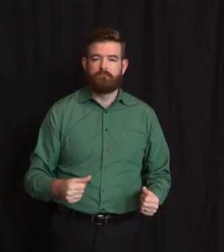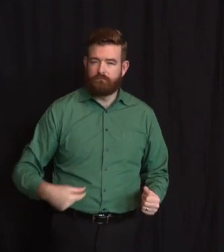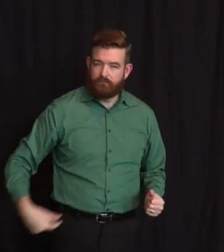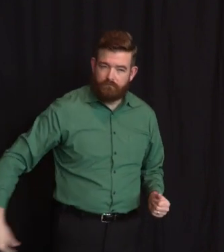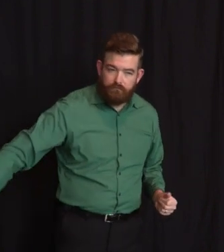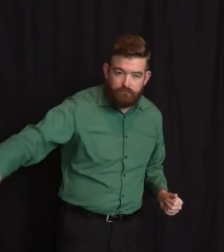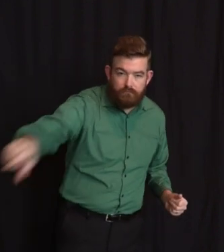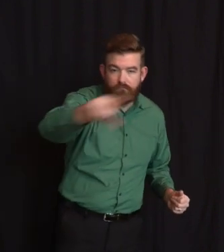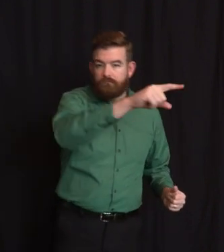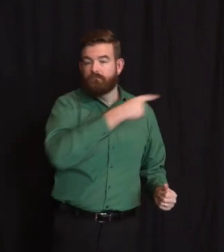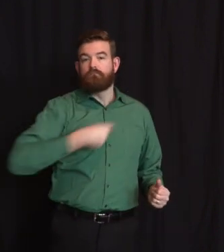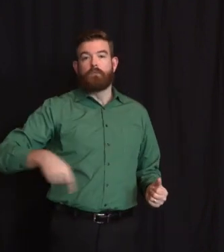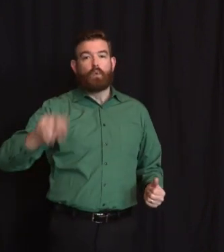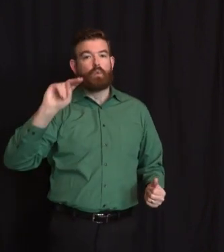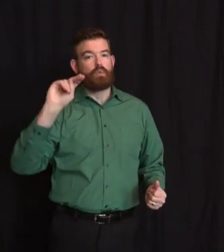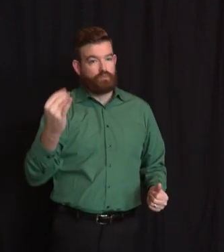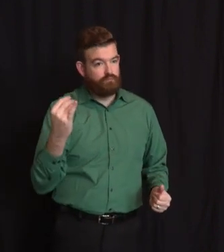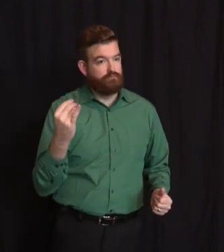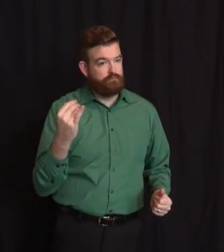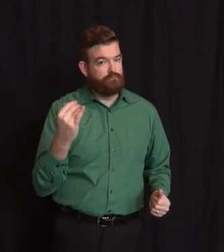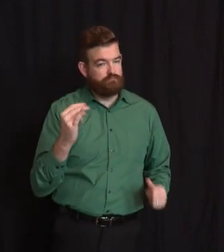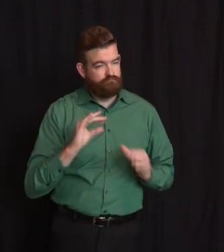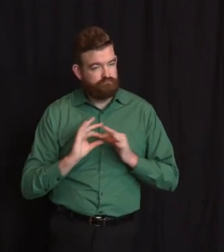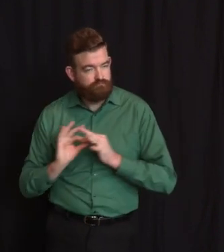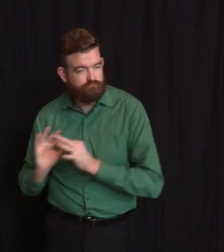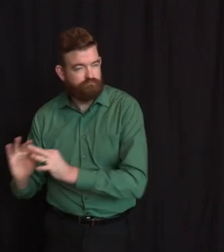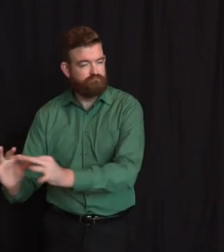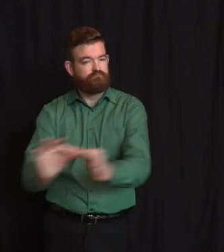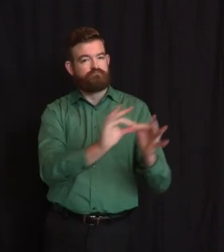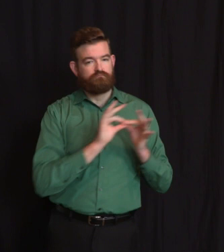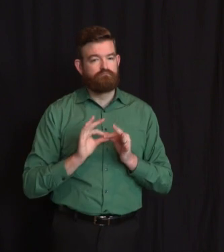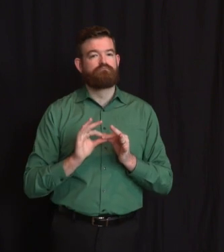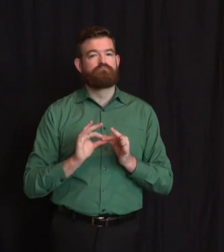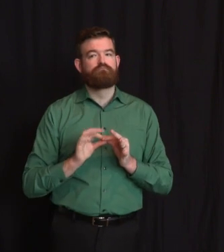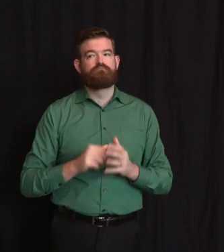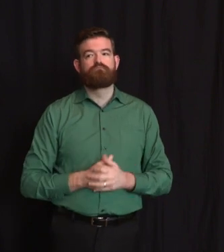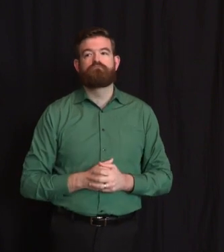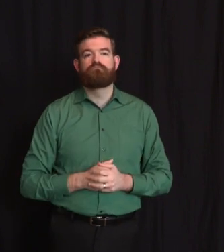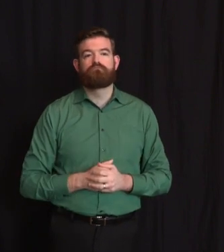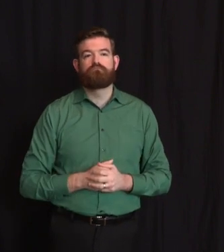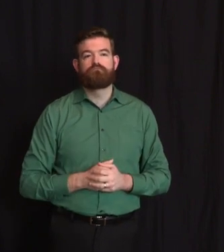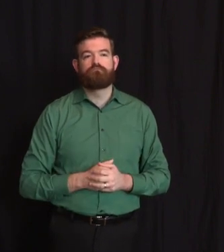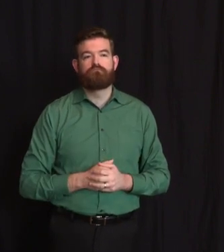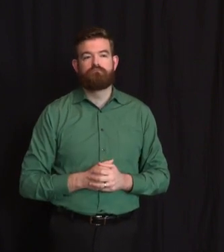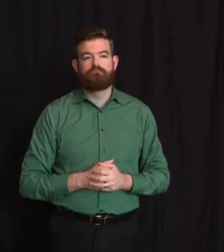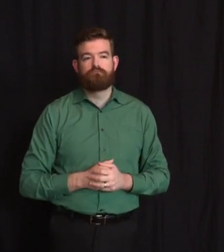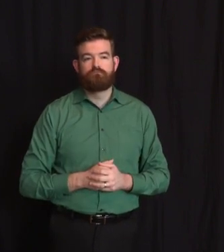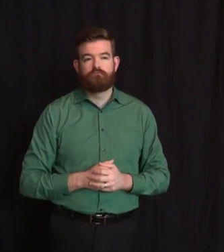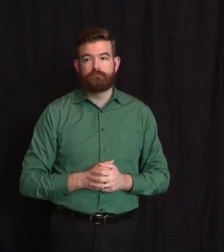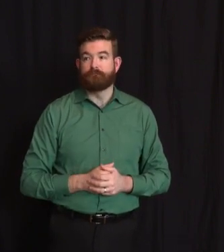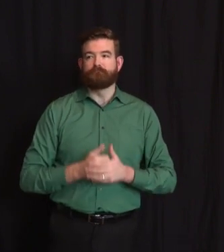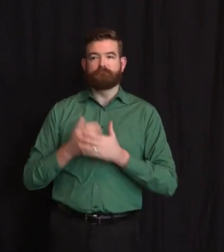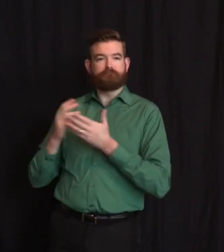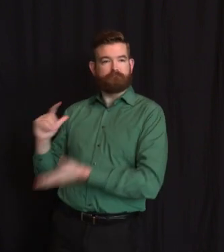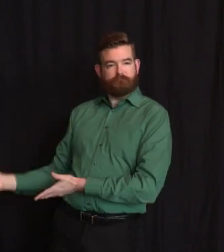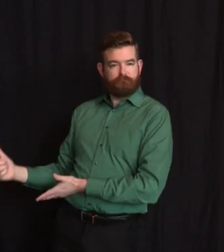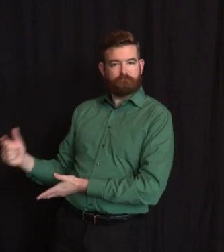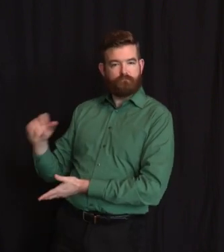needs to be said. With that, please help me welcome the woman who needs no introduction, the Commissioner of Department of Health, Judy Persichelli.